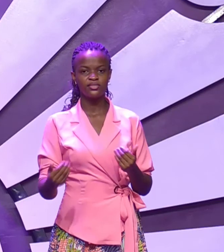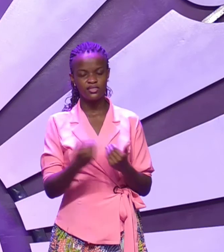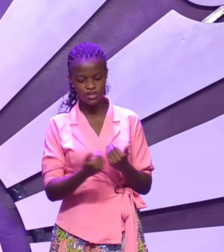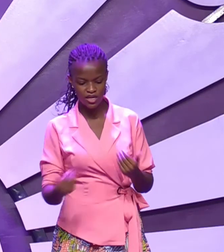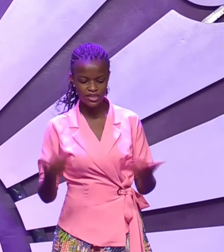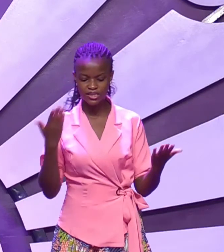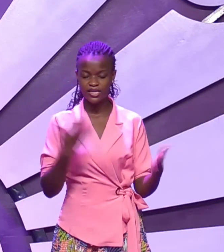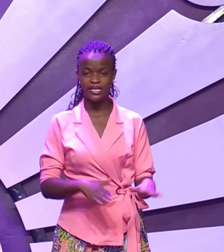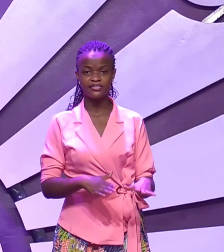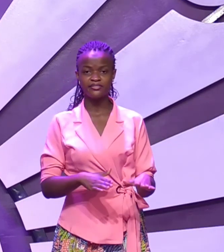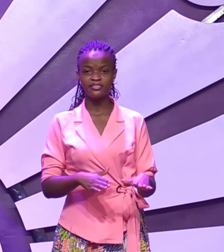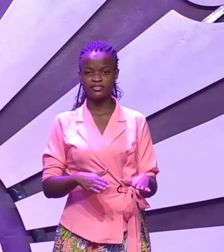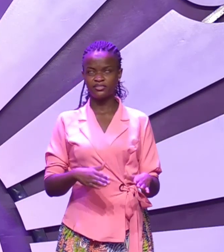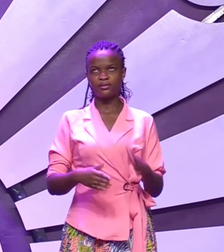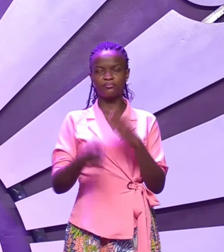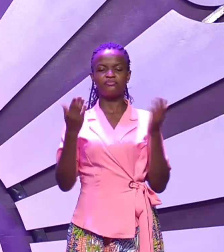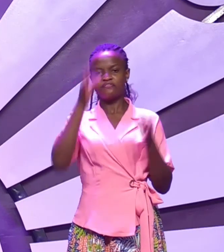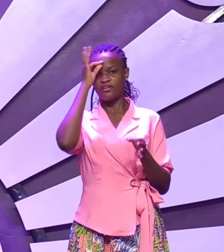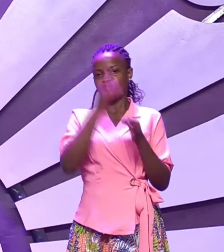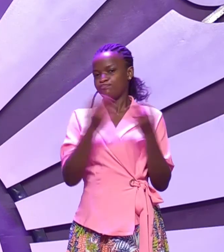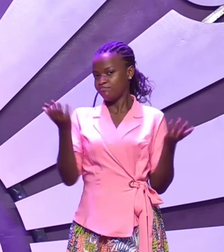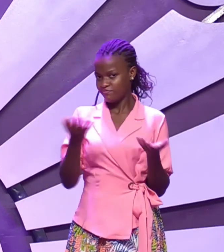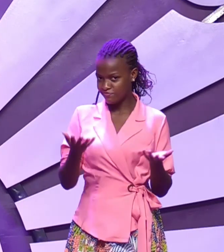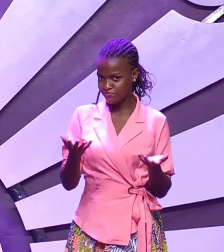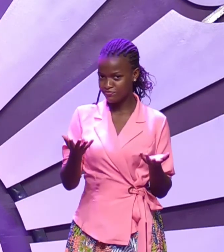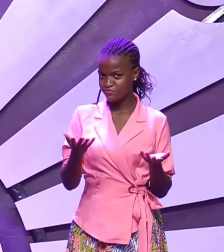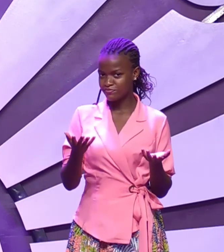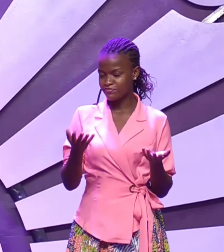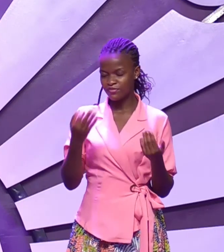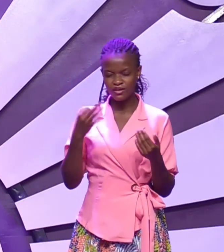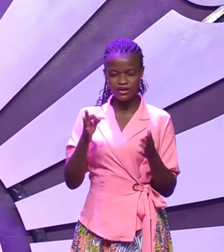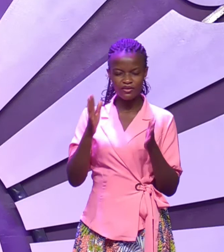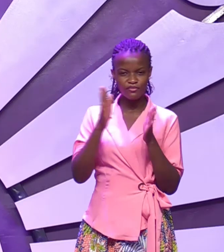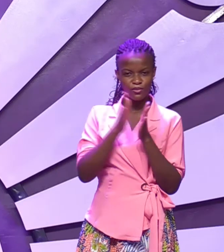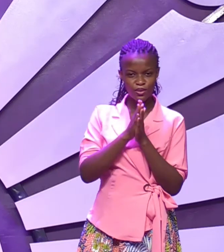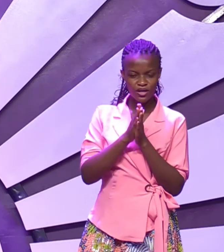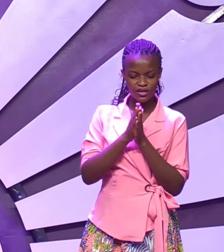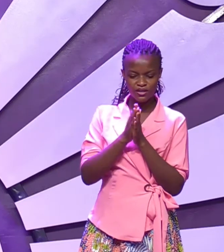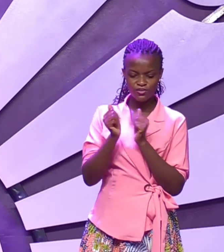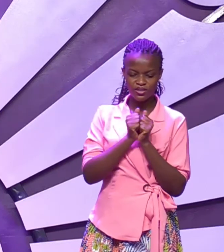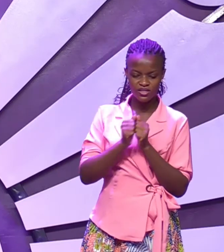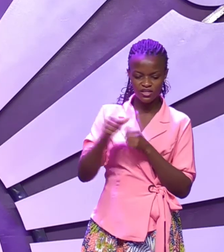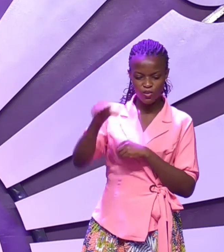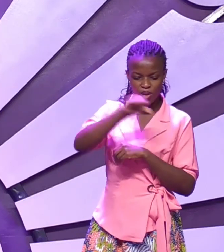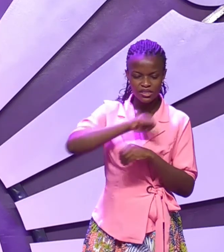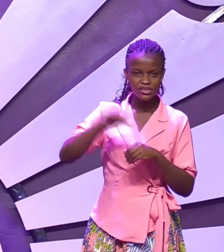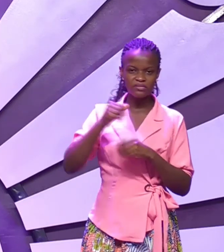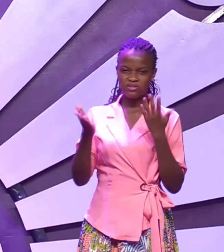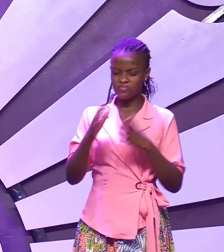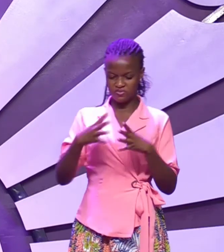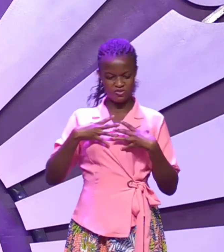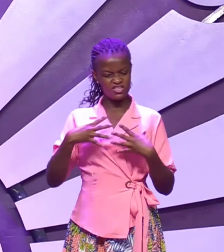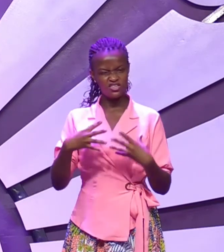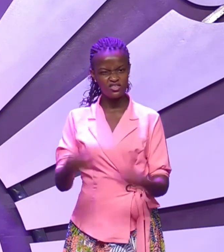died where is now your faith if you prayed with anointing you would be healed